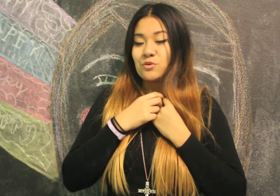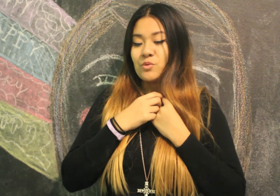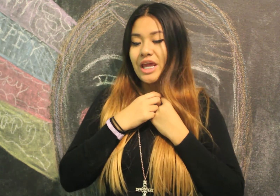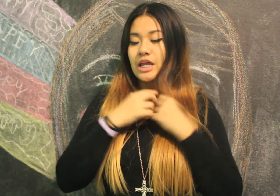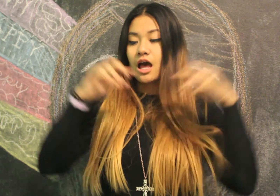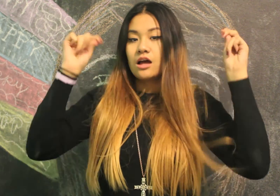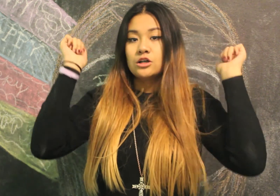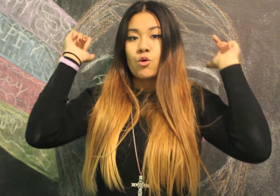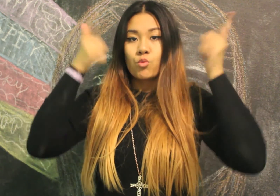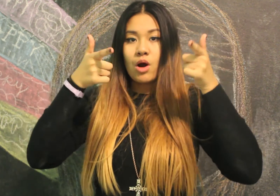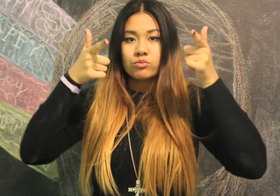week Woo